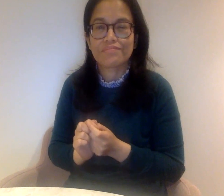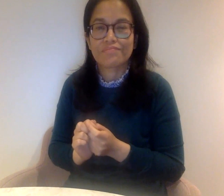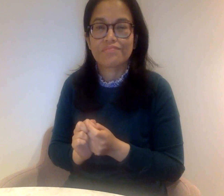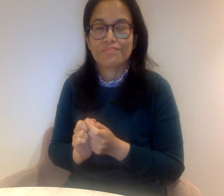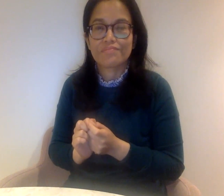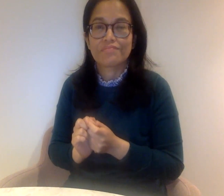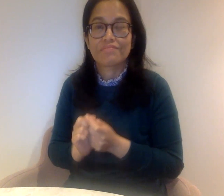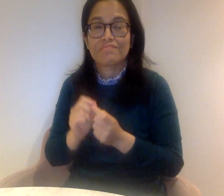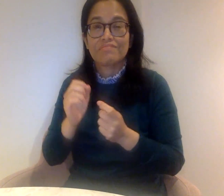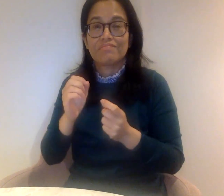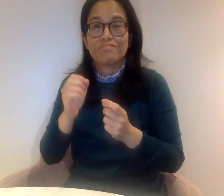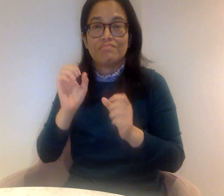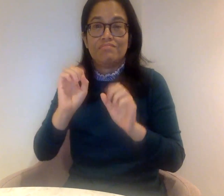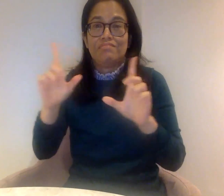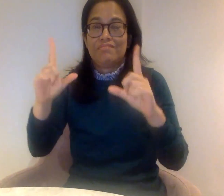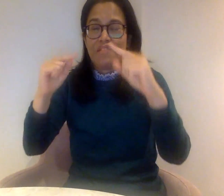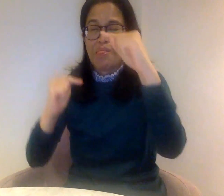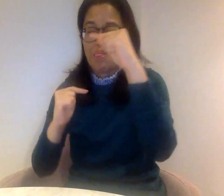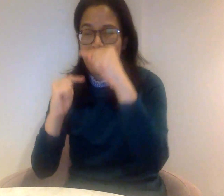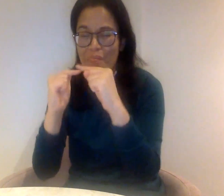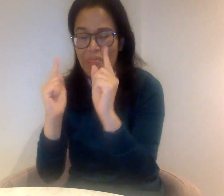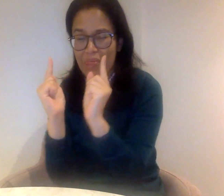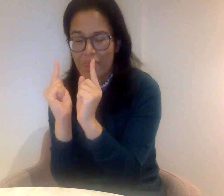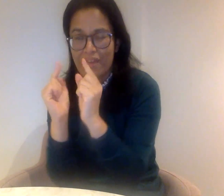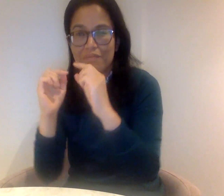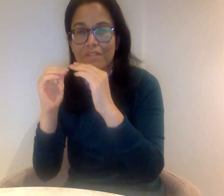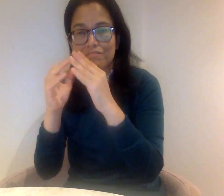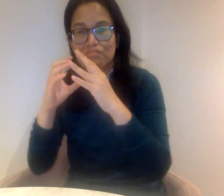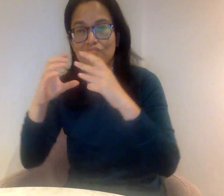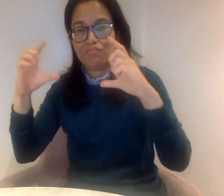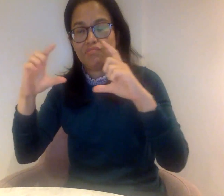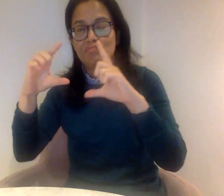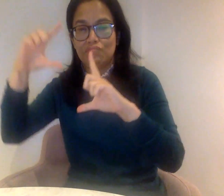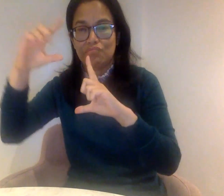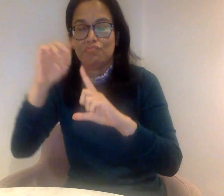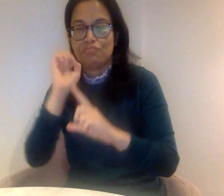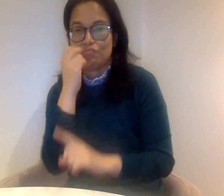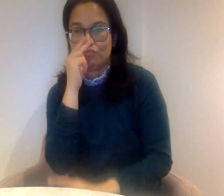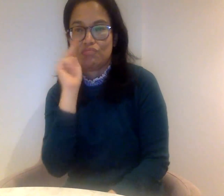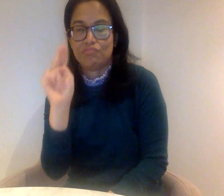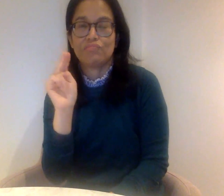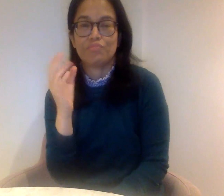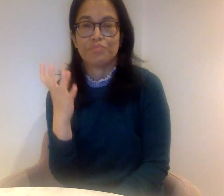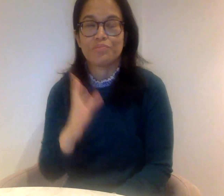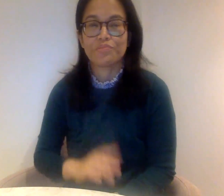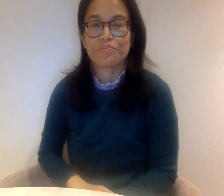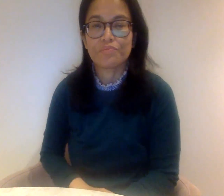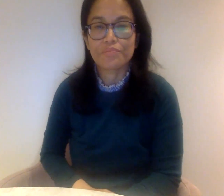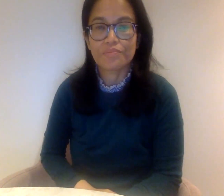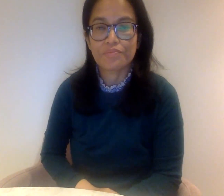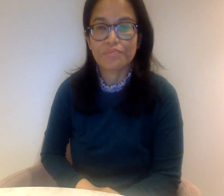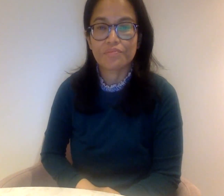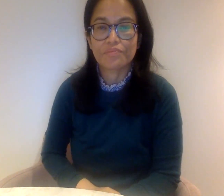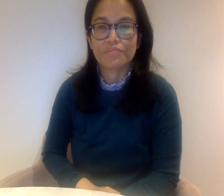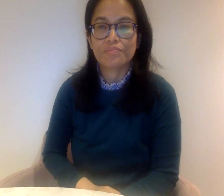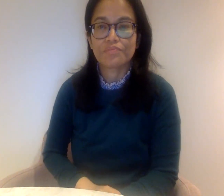interpreter well from the background. In addition, as said, should be a reasonable size